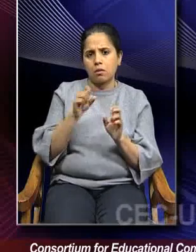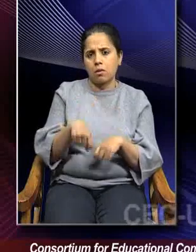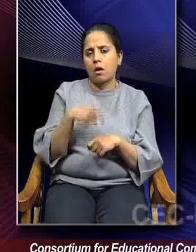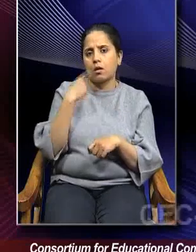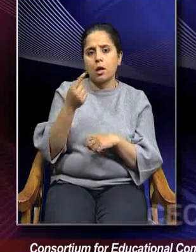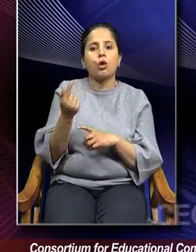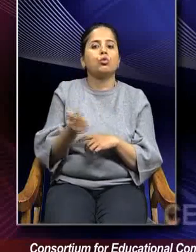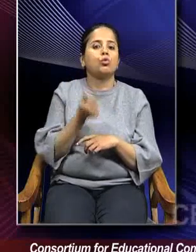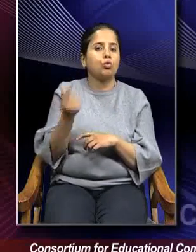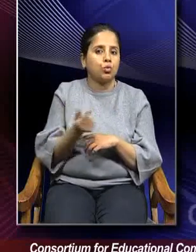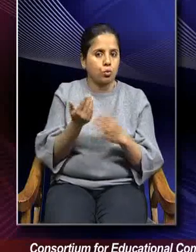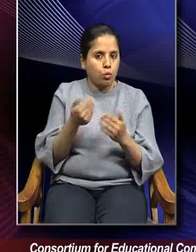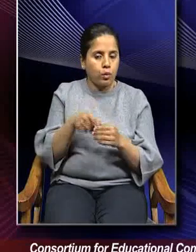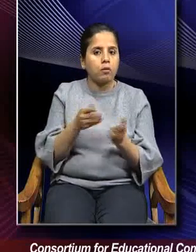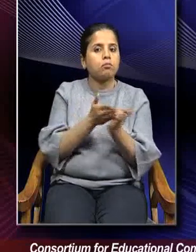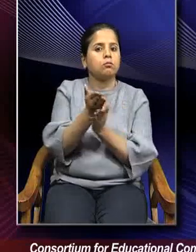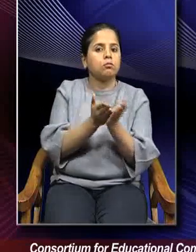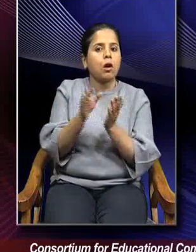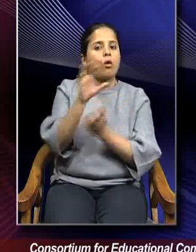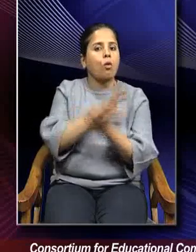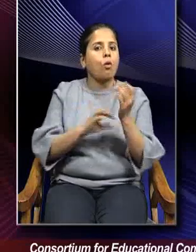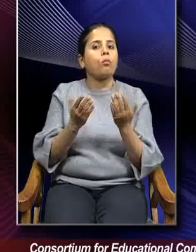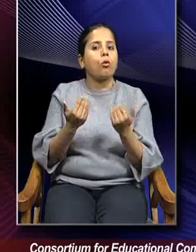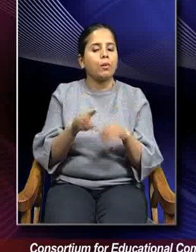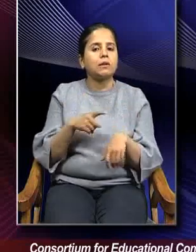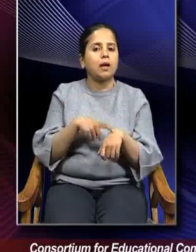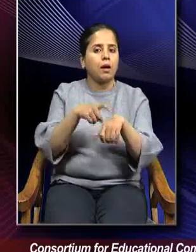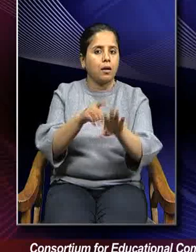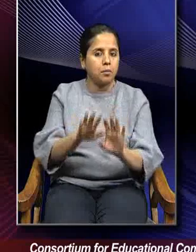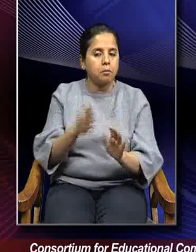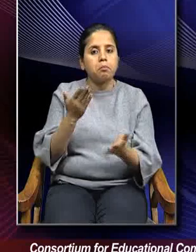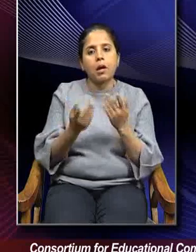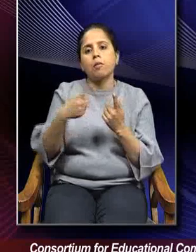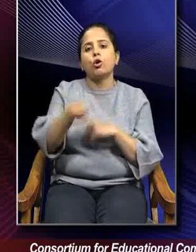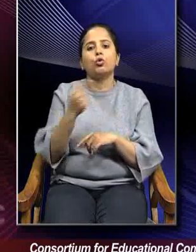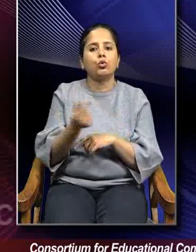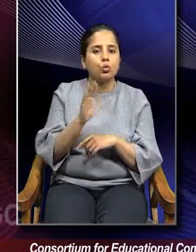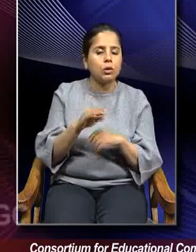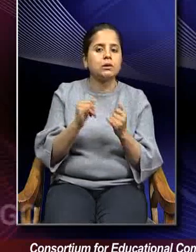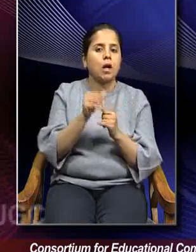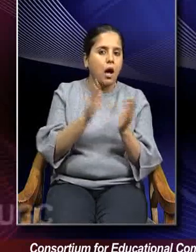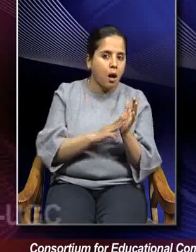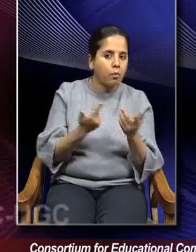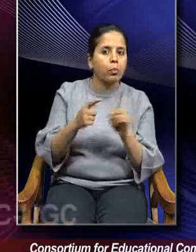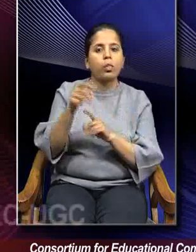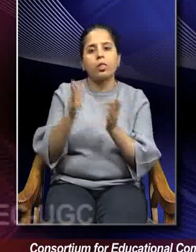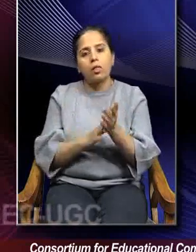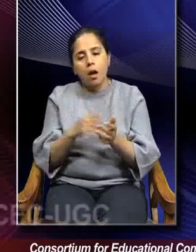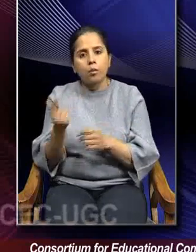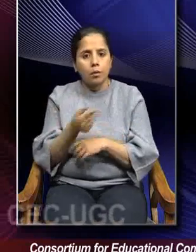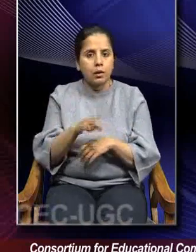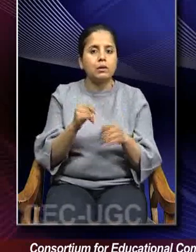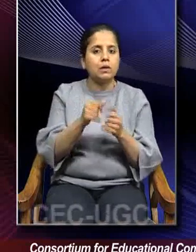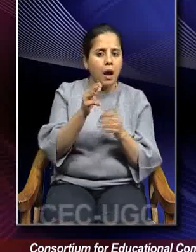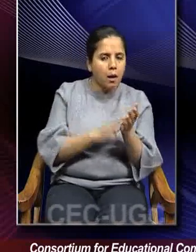use of these methods in combination. At times you may be you may use Sam or Dam, at times you may use Sam